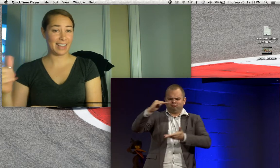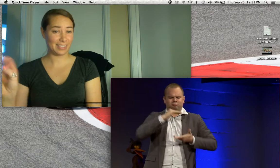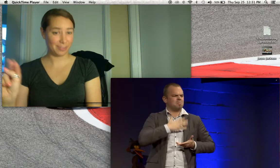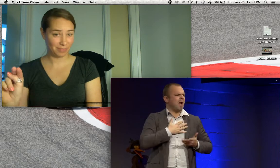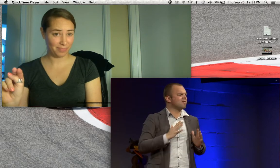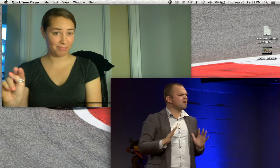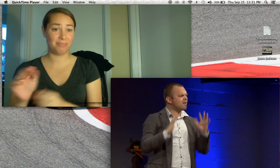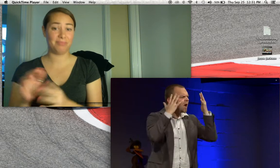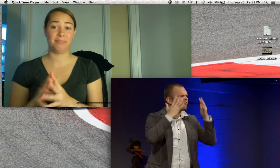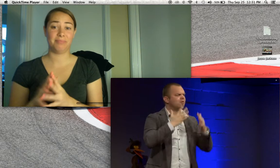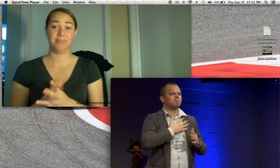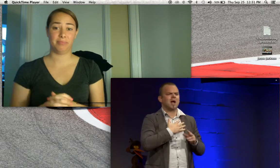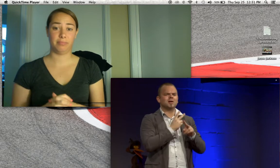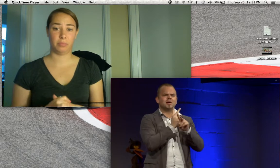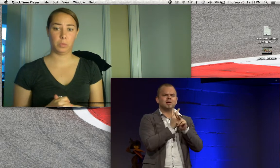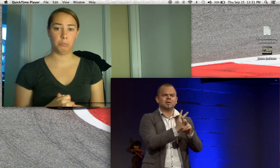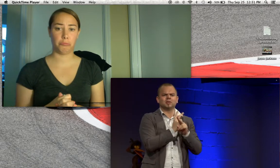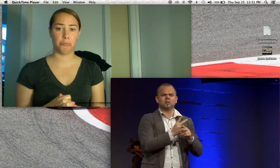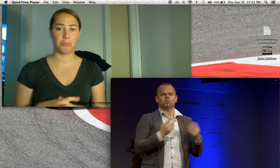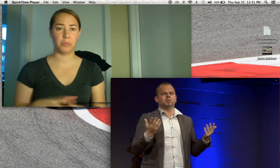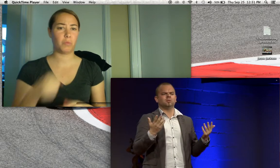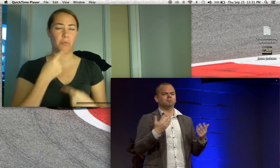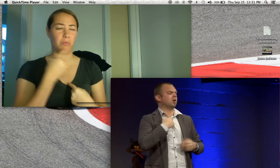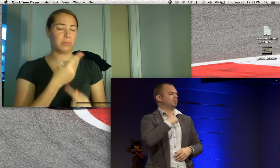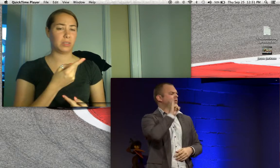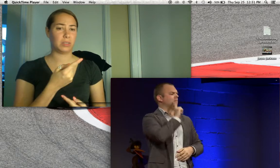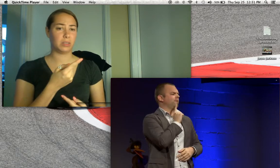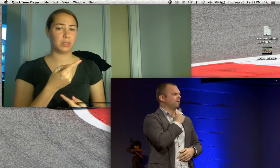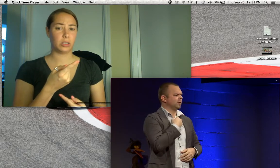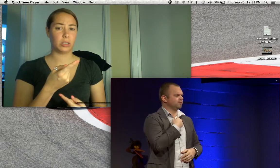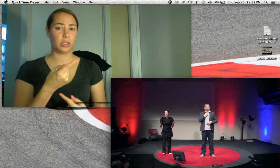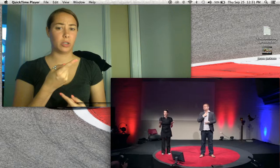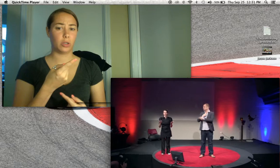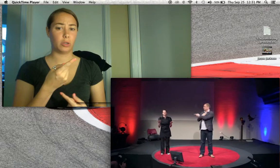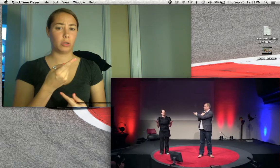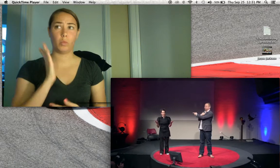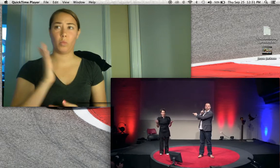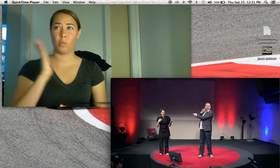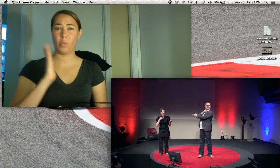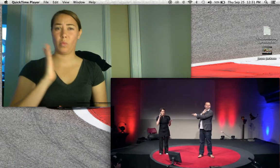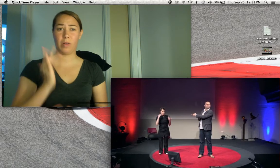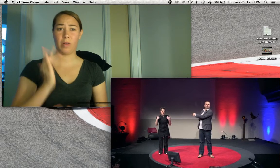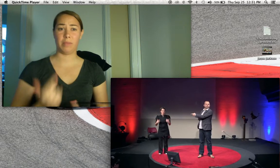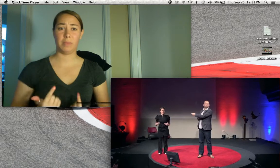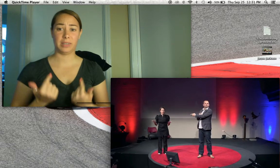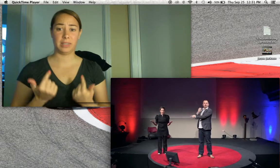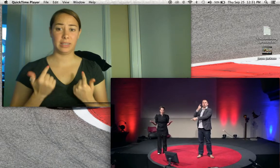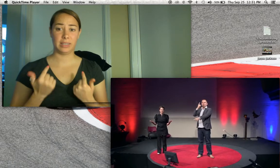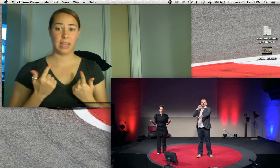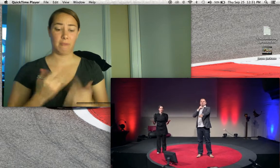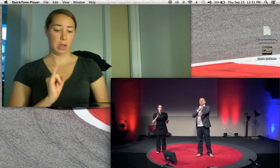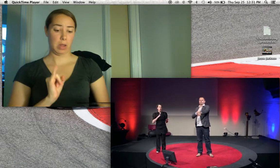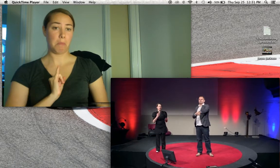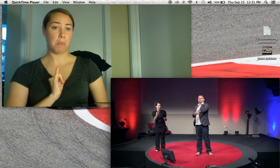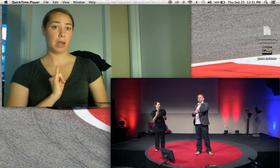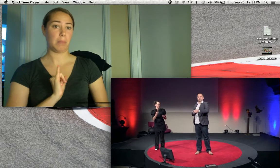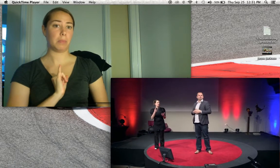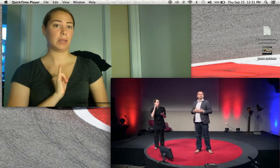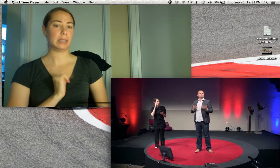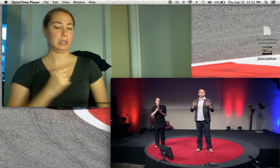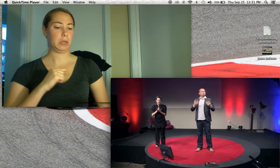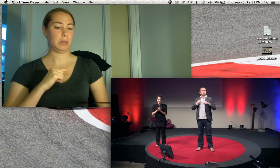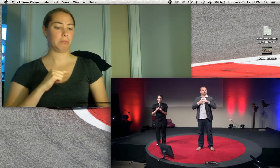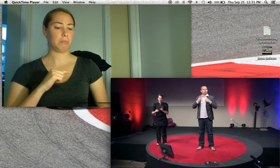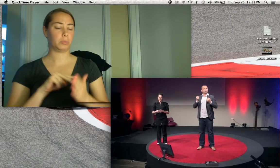And there's one big part of my life that has a big influence on my identity. that is the fact that I am deaf. And she is deaf as well.